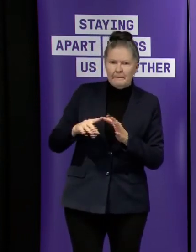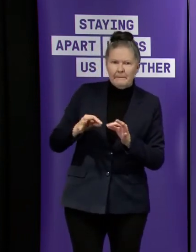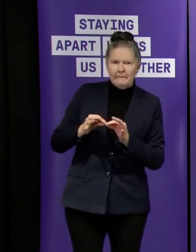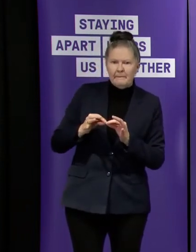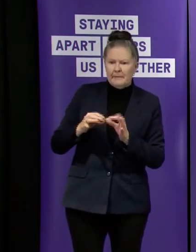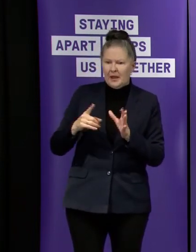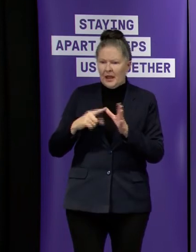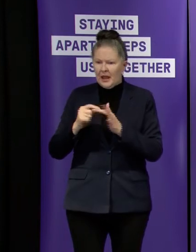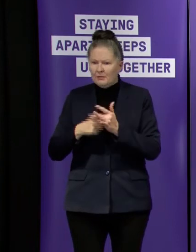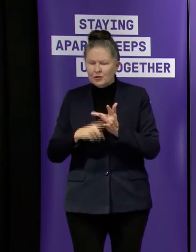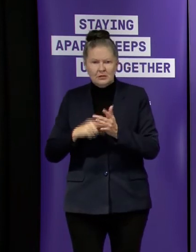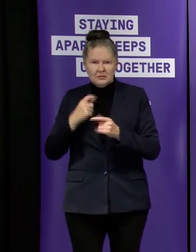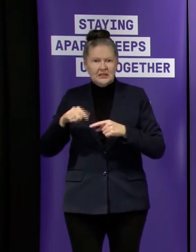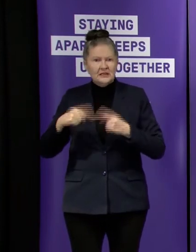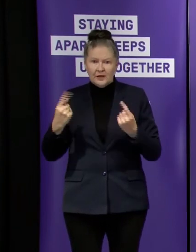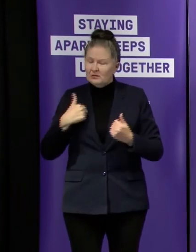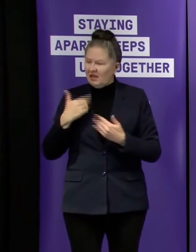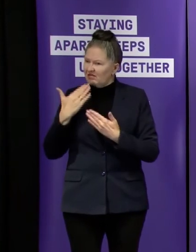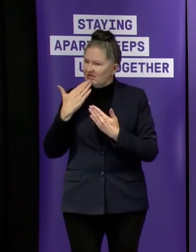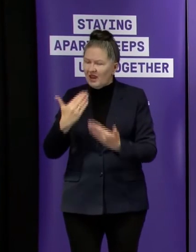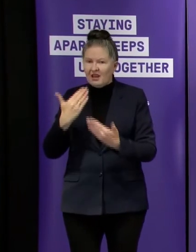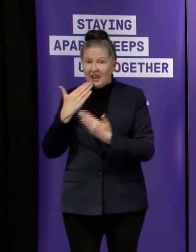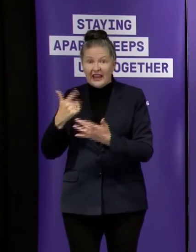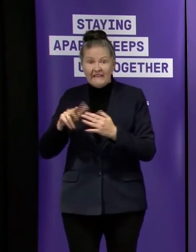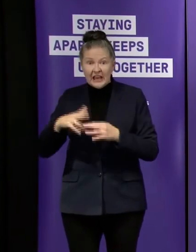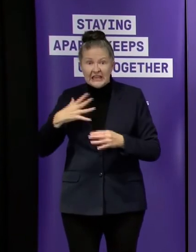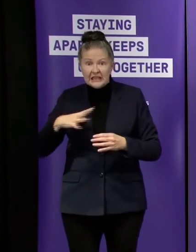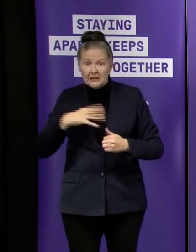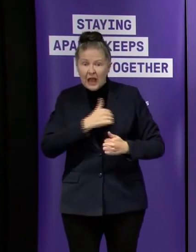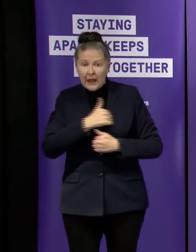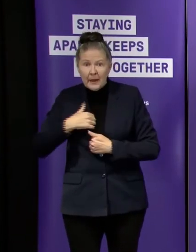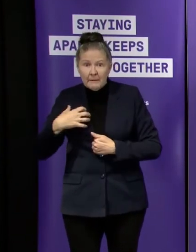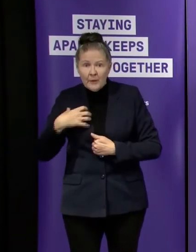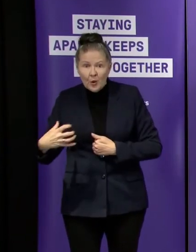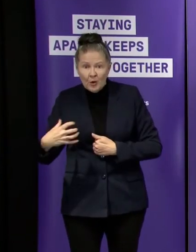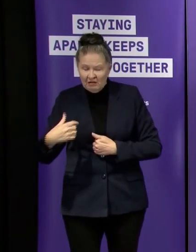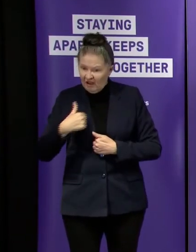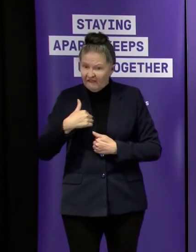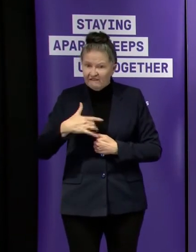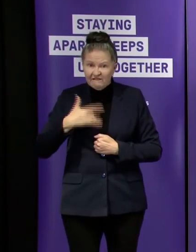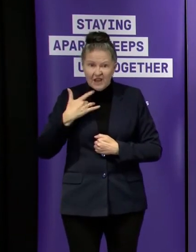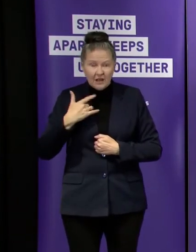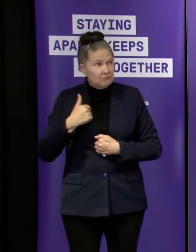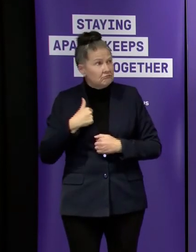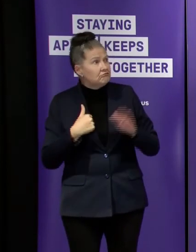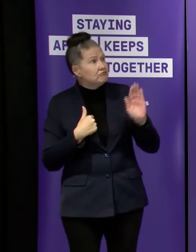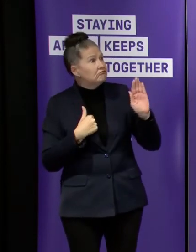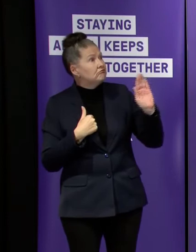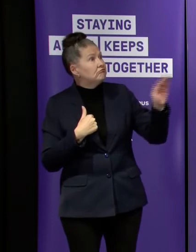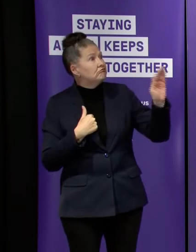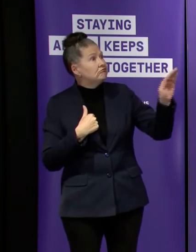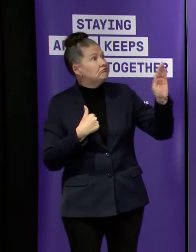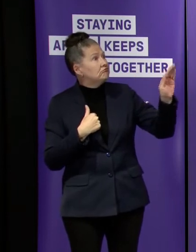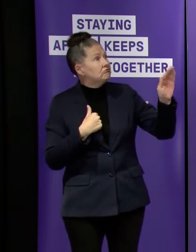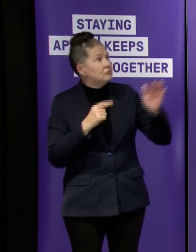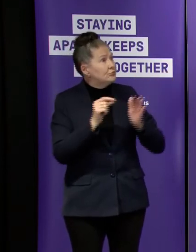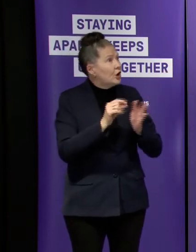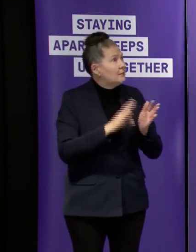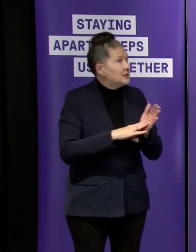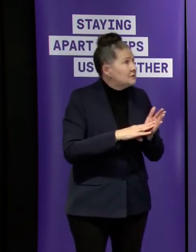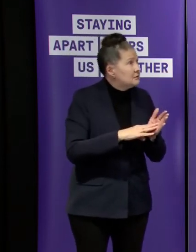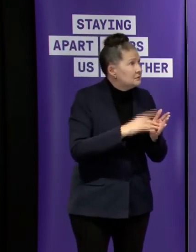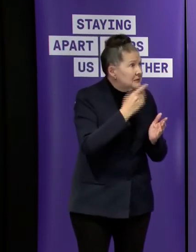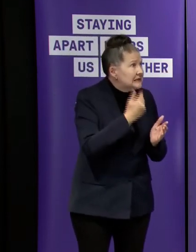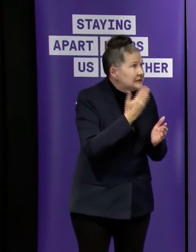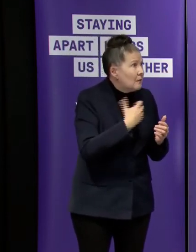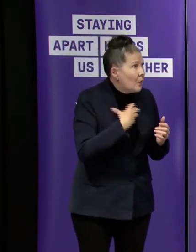deeply grateful to all of them and if there's more needed i'd be confident that when i ask the prime minister the answer